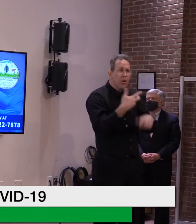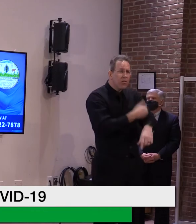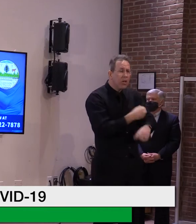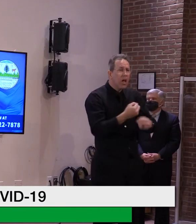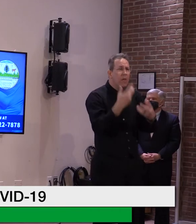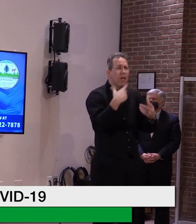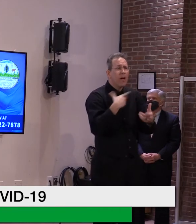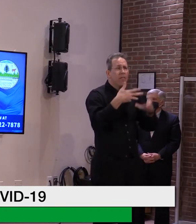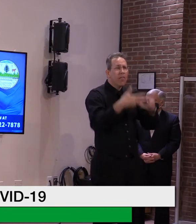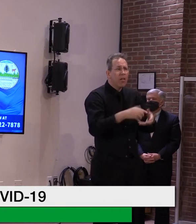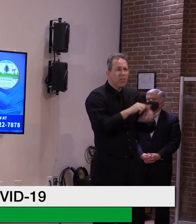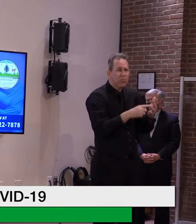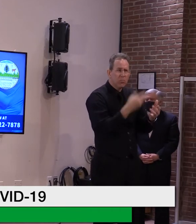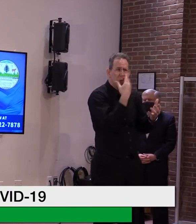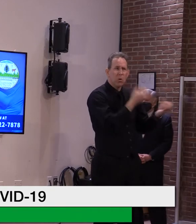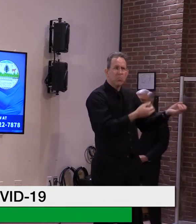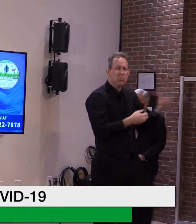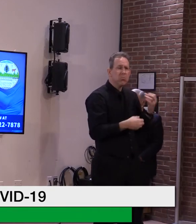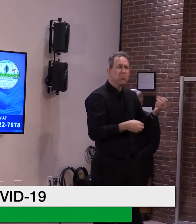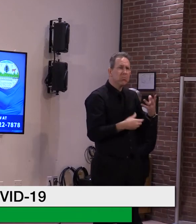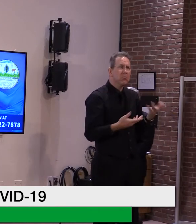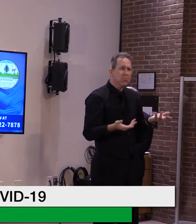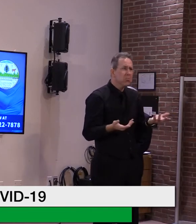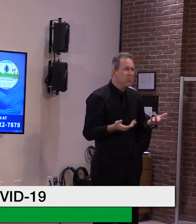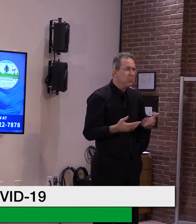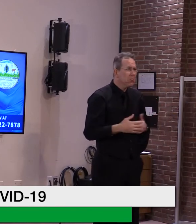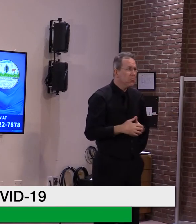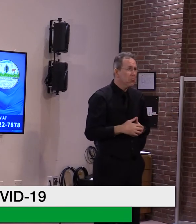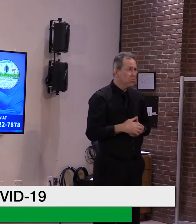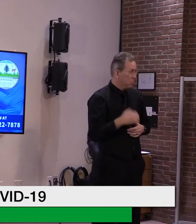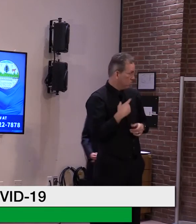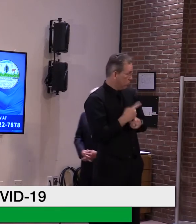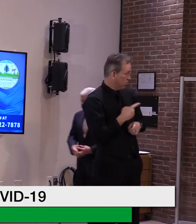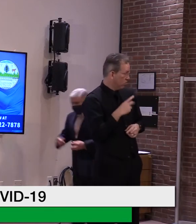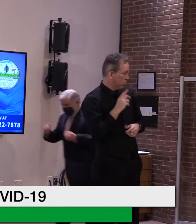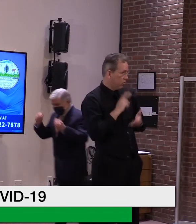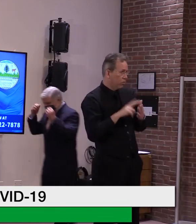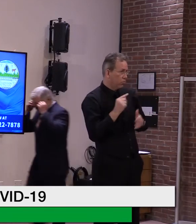But I might ask either Secretary Smith, maybe Secretary Smith can answer that.